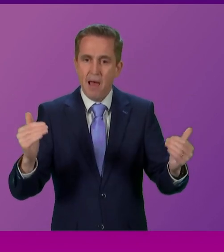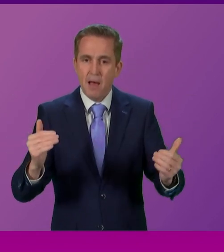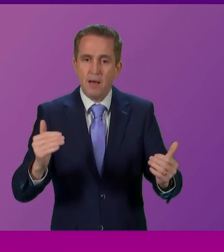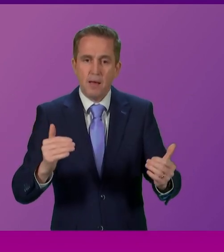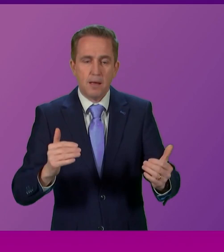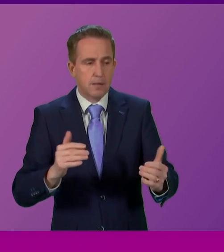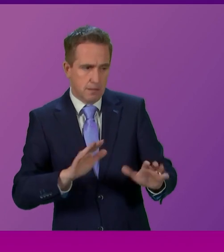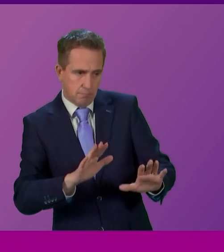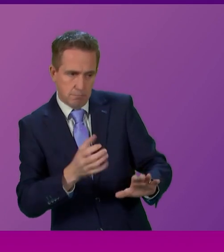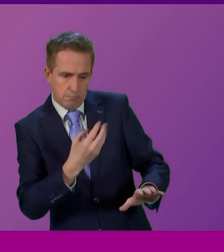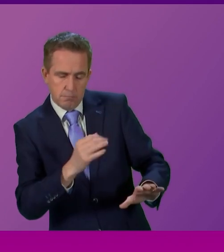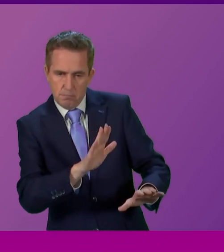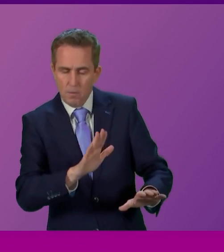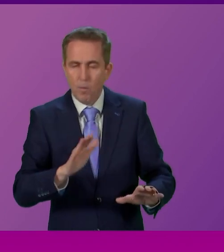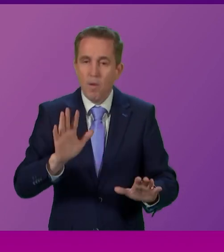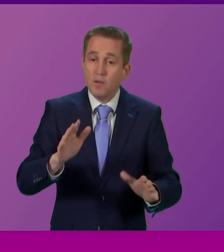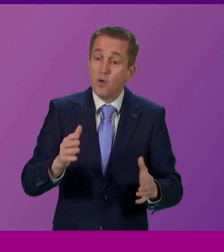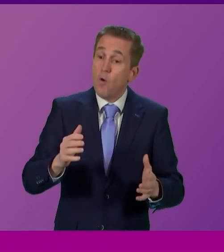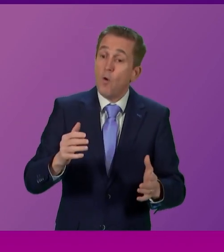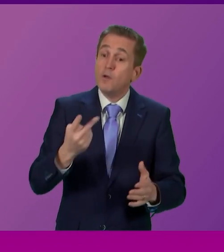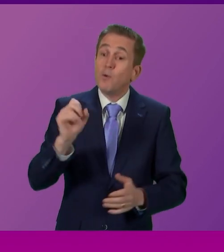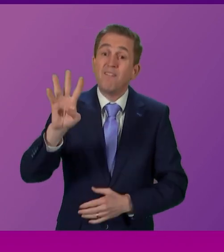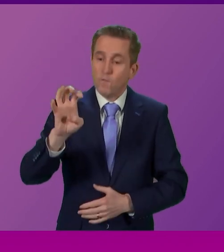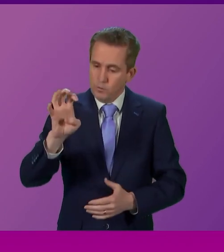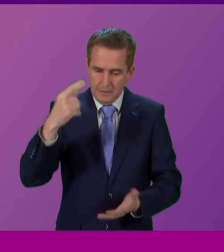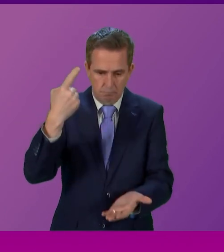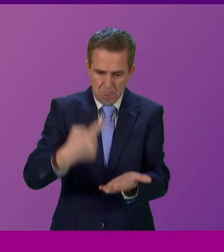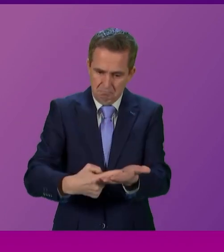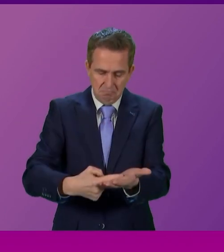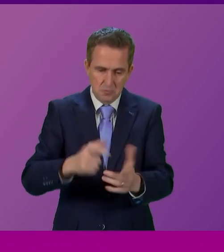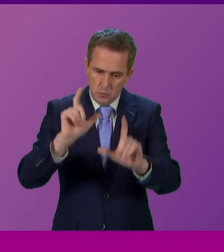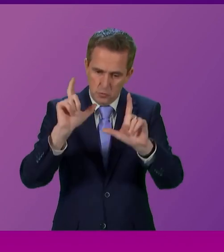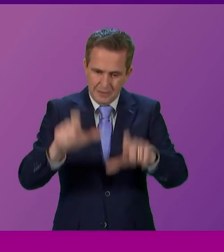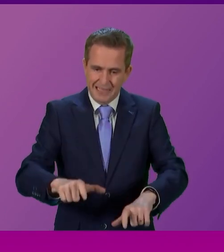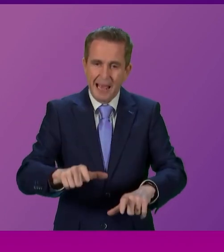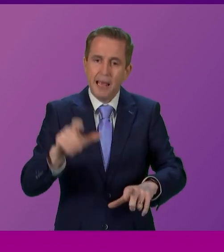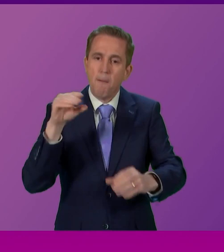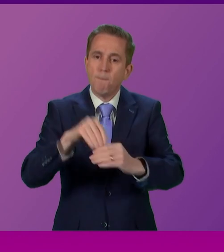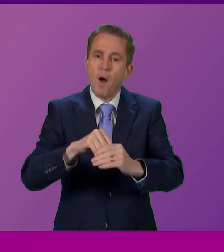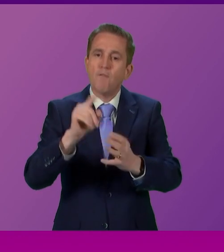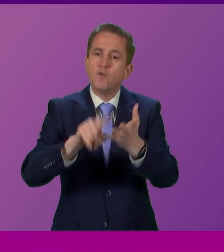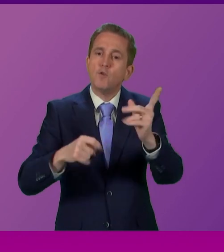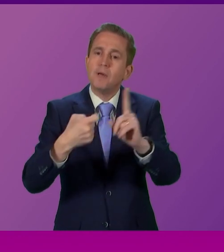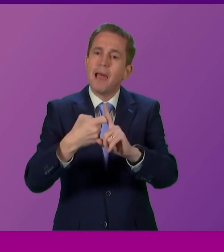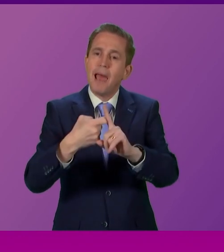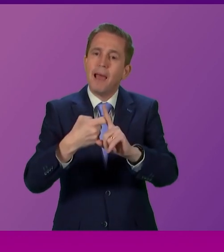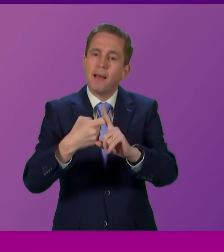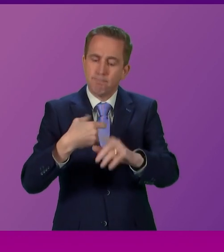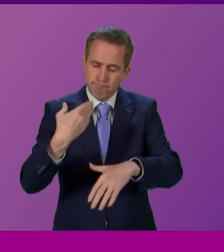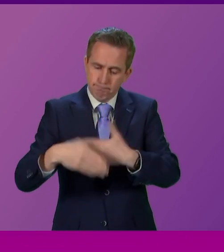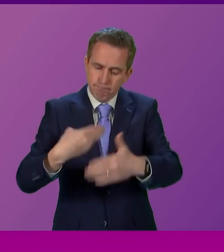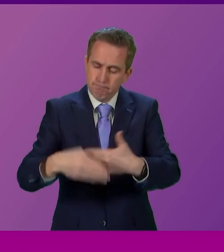like to make some progress. That saw Scotland vote decisively to remain part of the United Kingdom, and that,